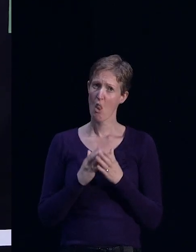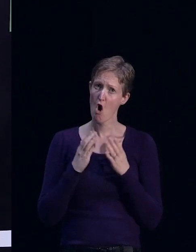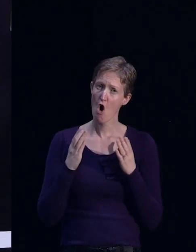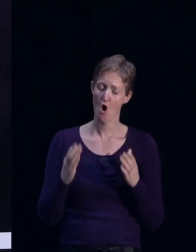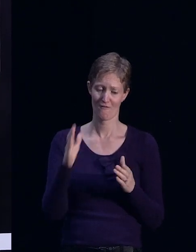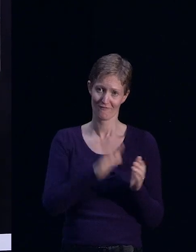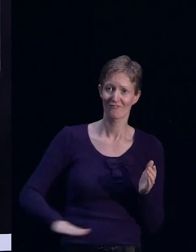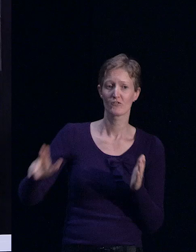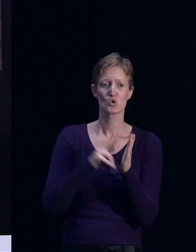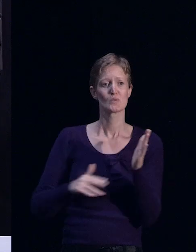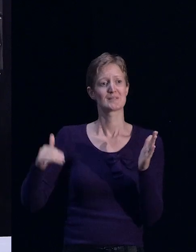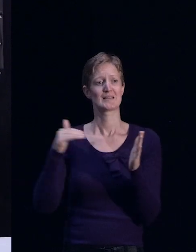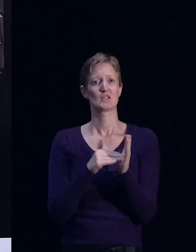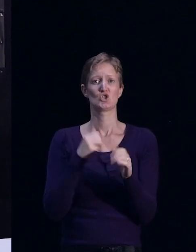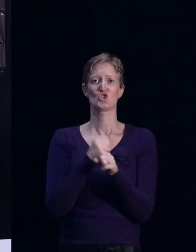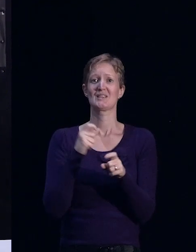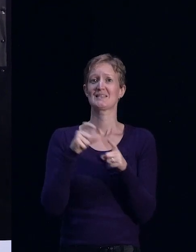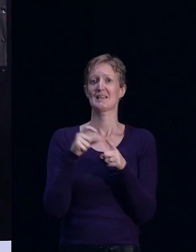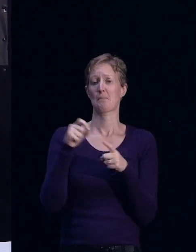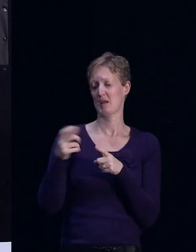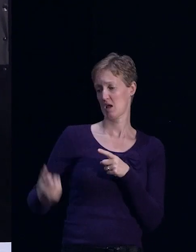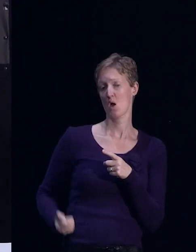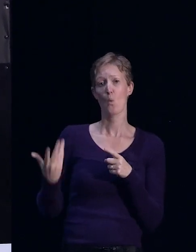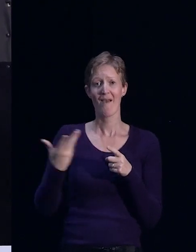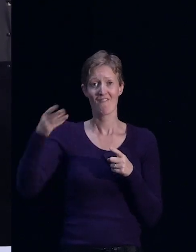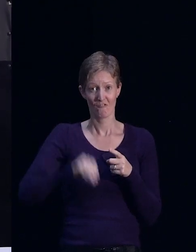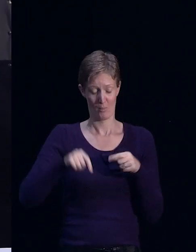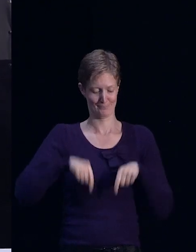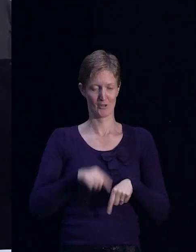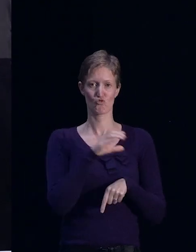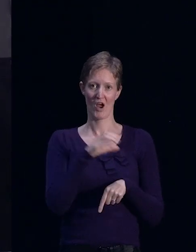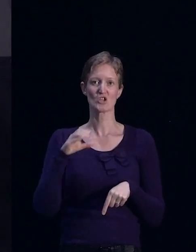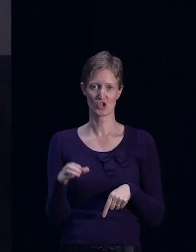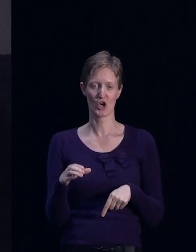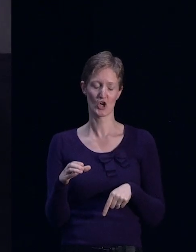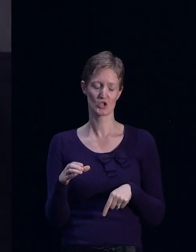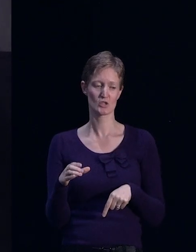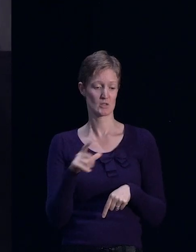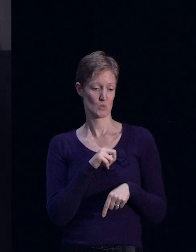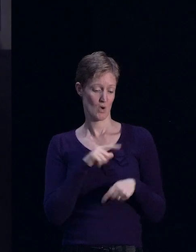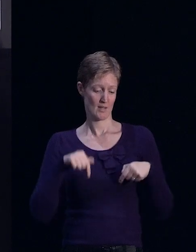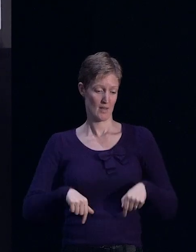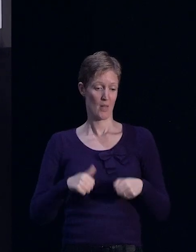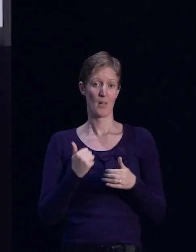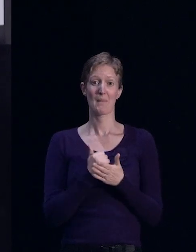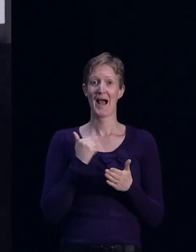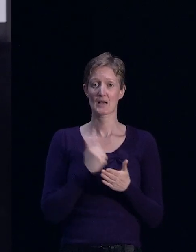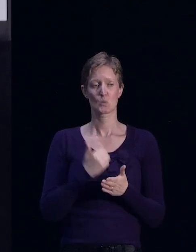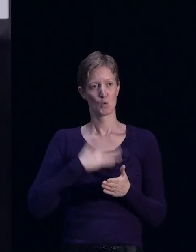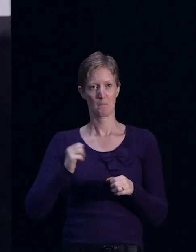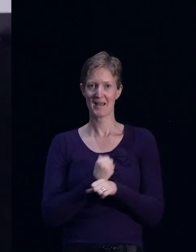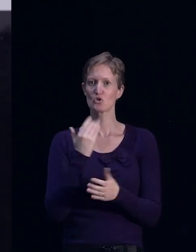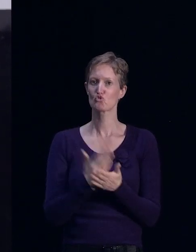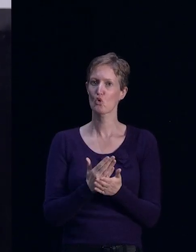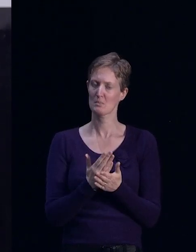this great city and from its hinterland. And I know there's a real focus from the banks here and the industry to make sure that we continue to